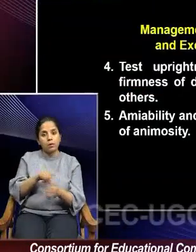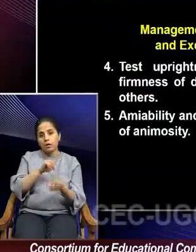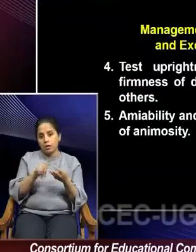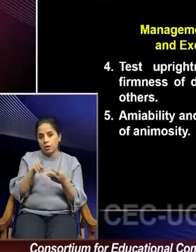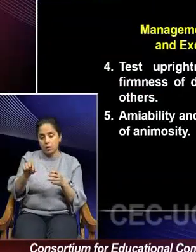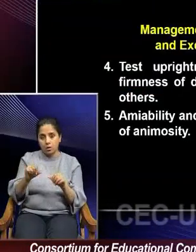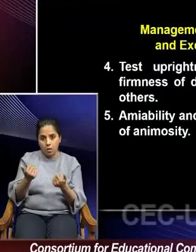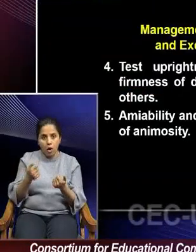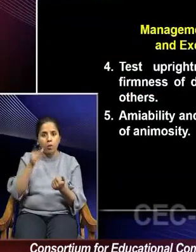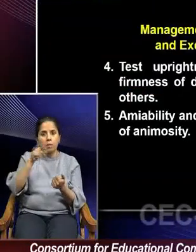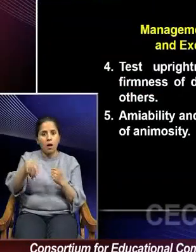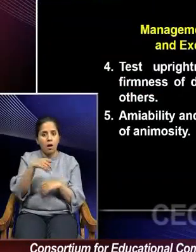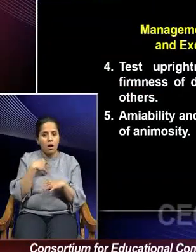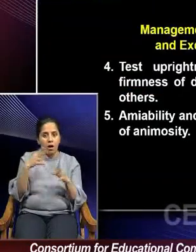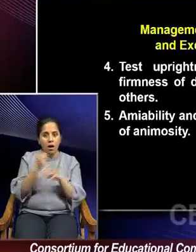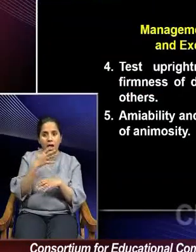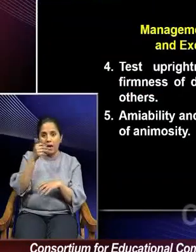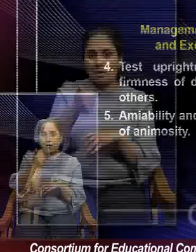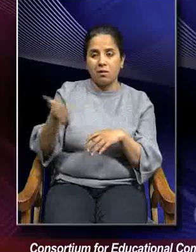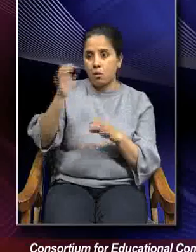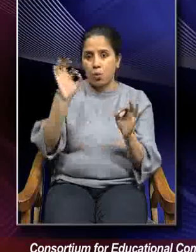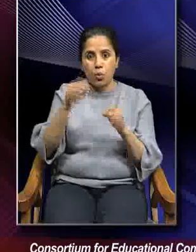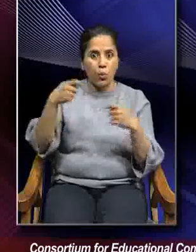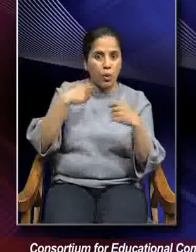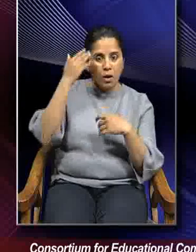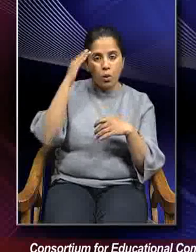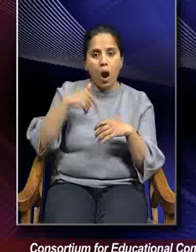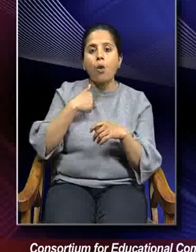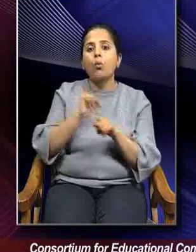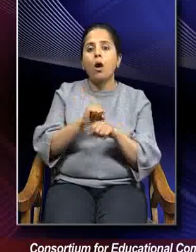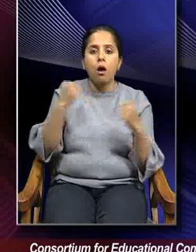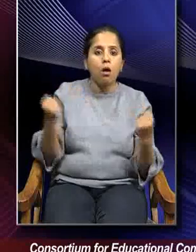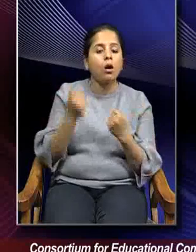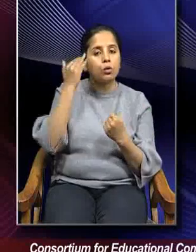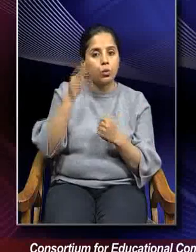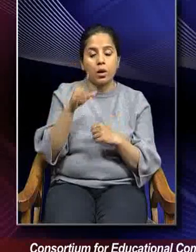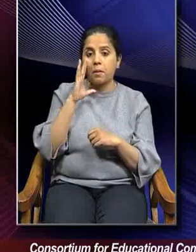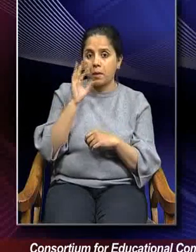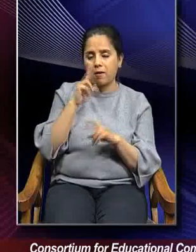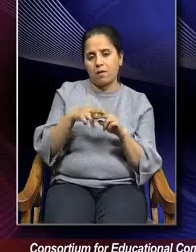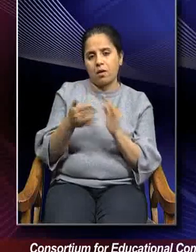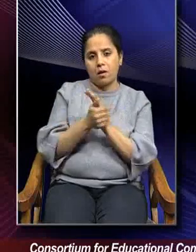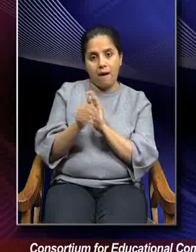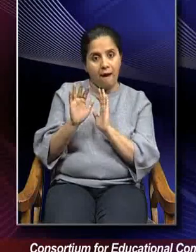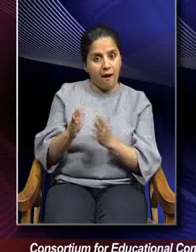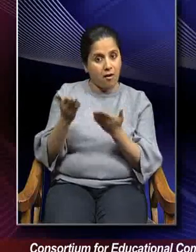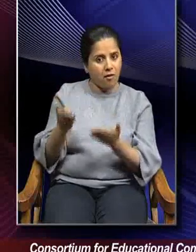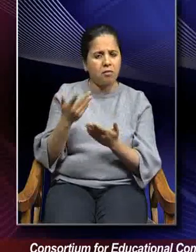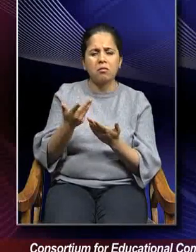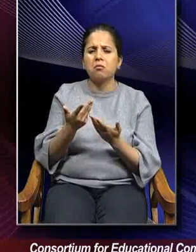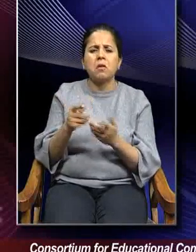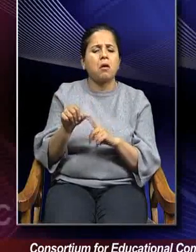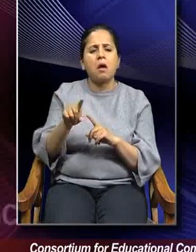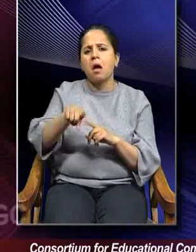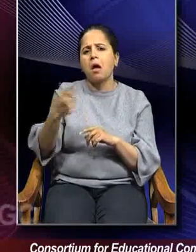and absence of disposition of animosity. This is another important aspect. If this competency is there, there is no point